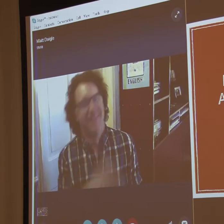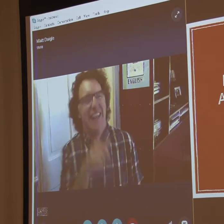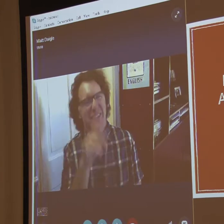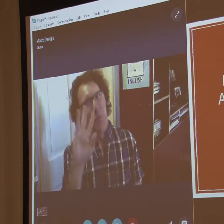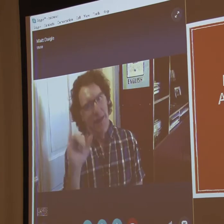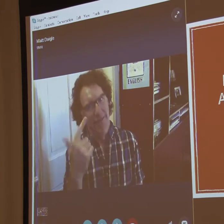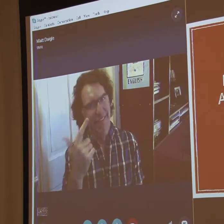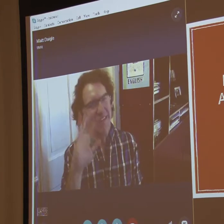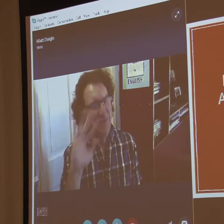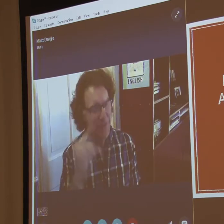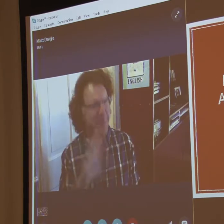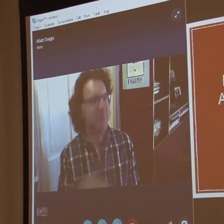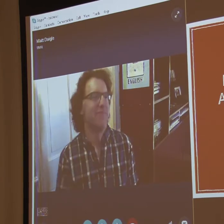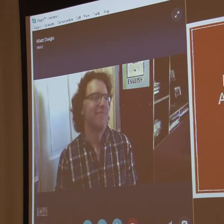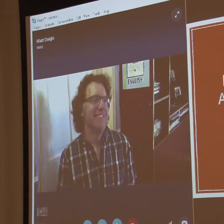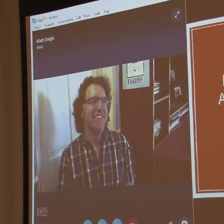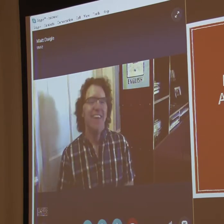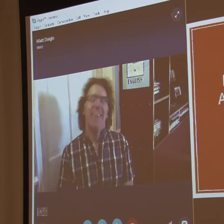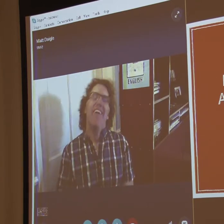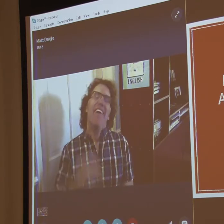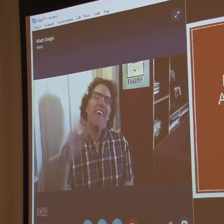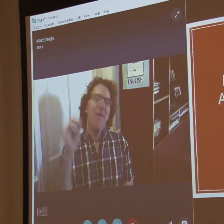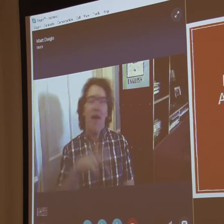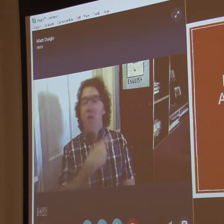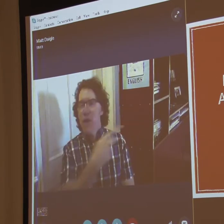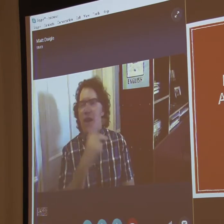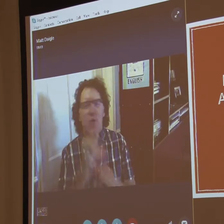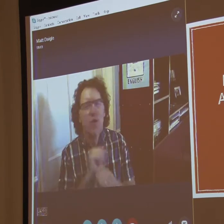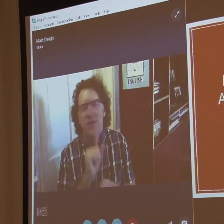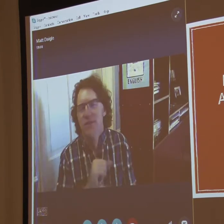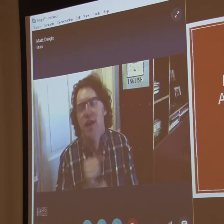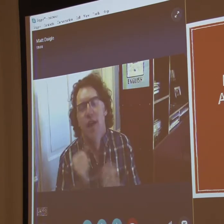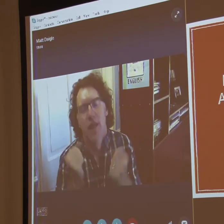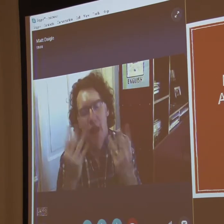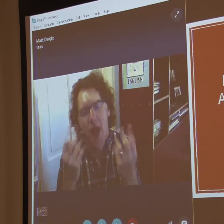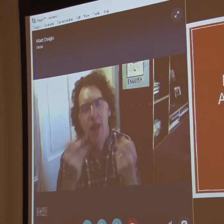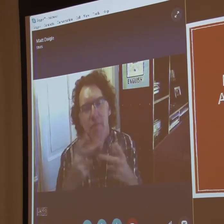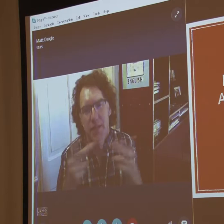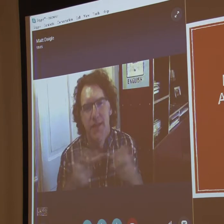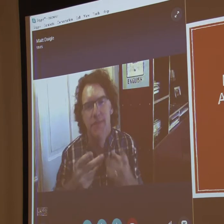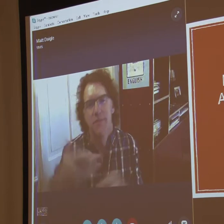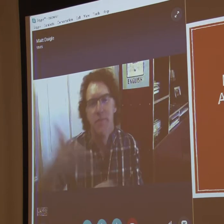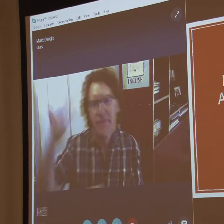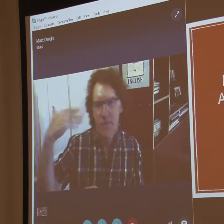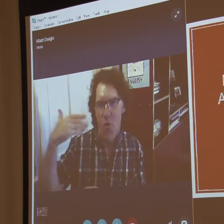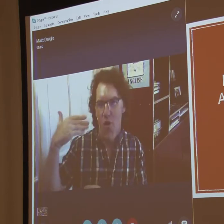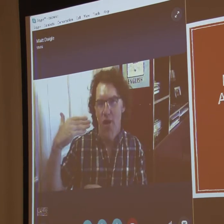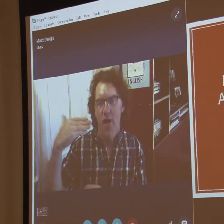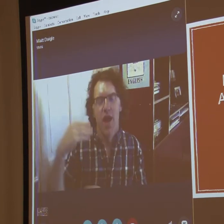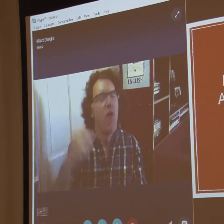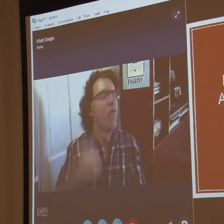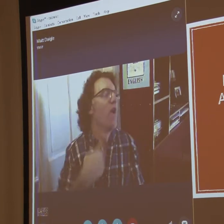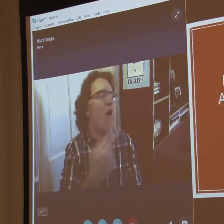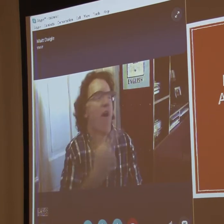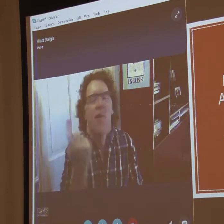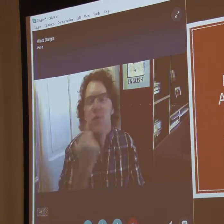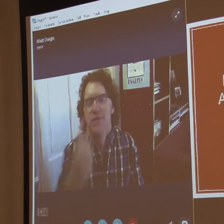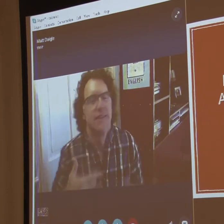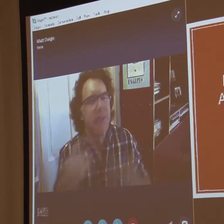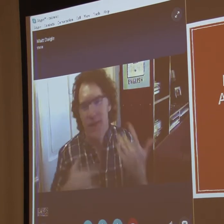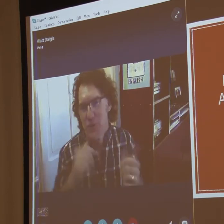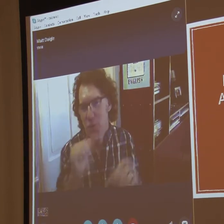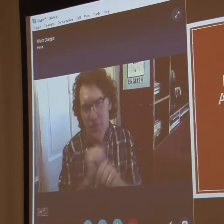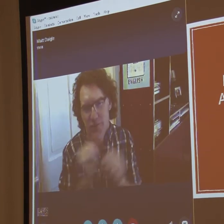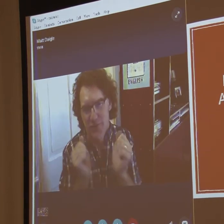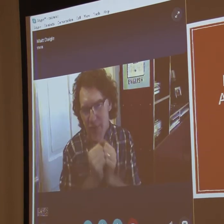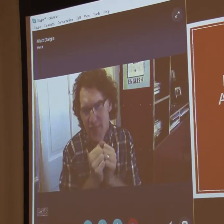She's not that blonde. That's a wig. Okay. Okay. So, we worked together often.